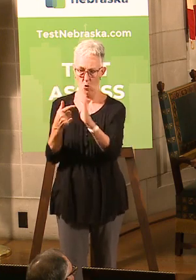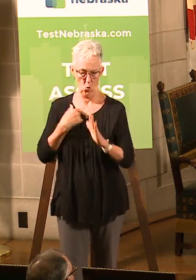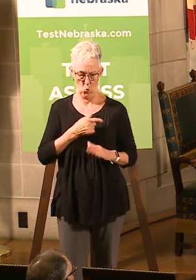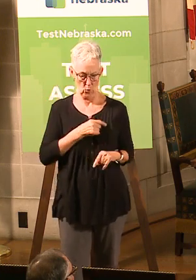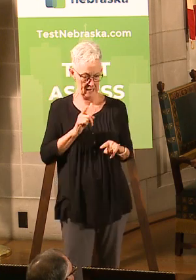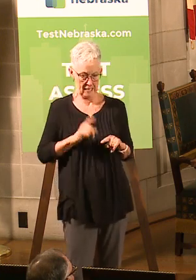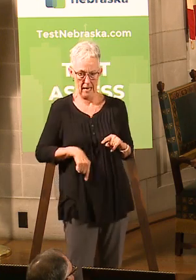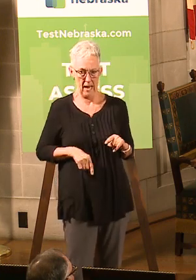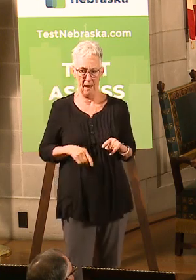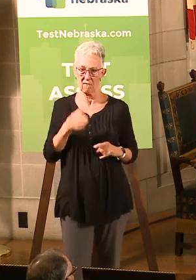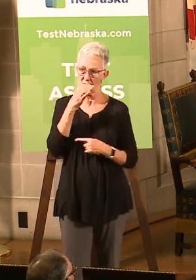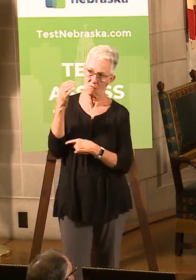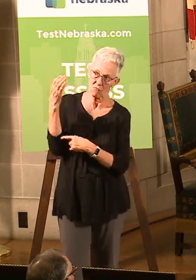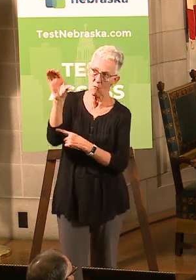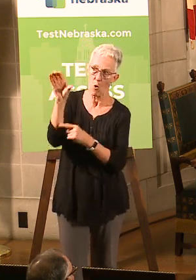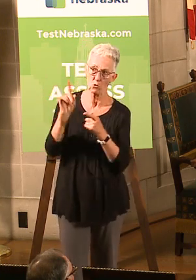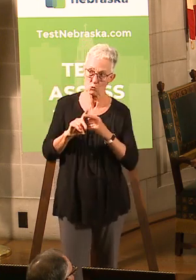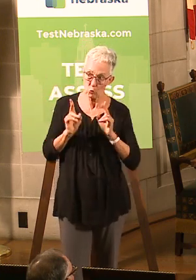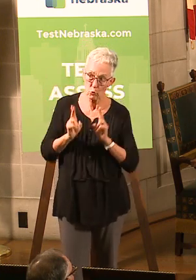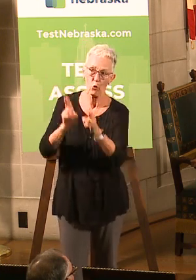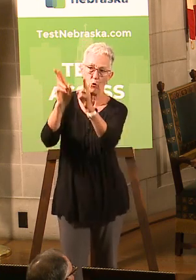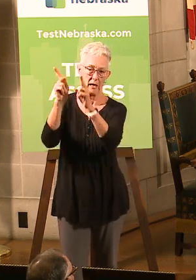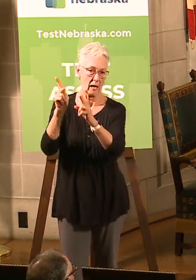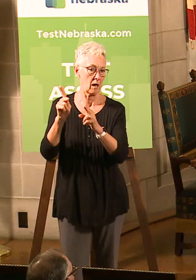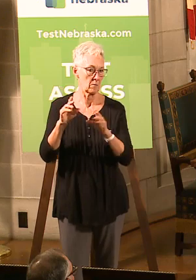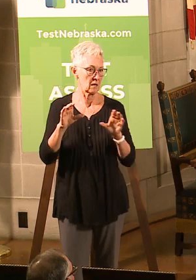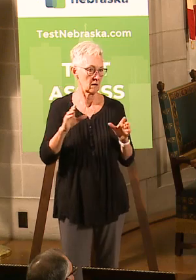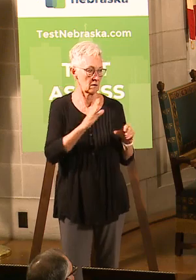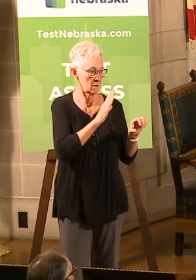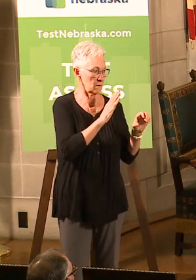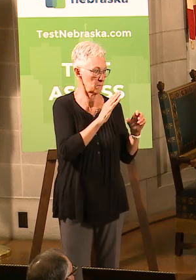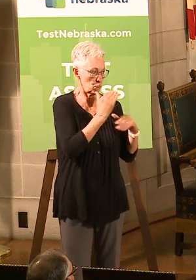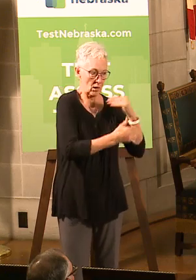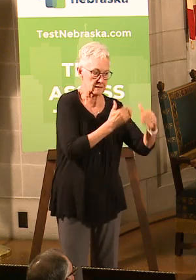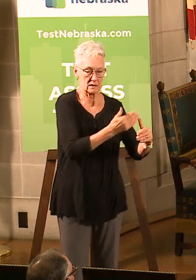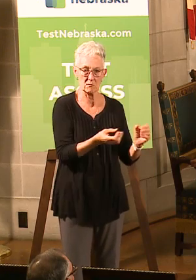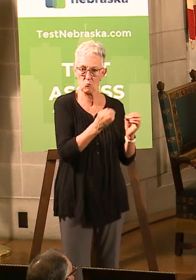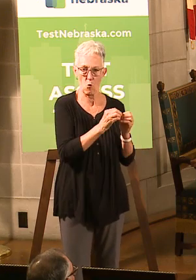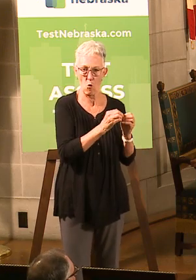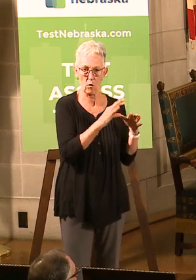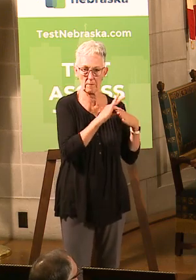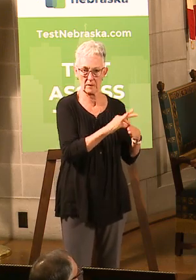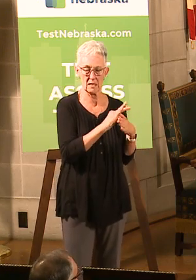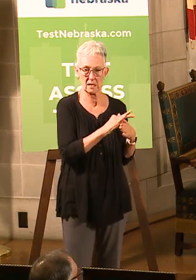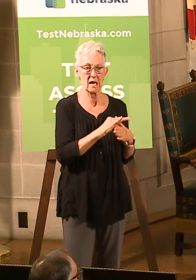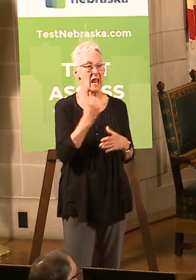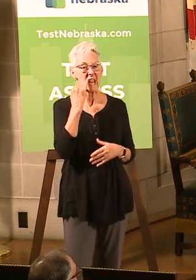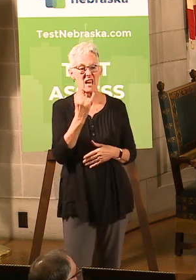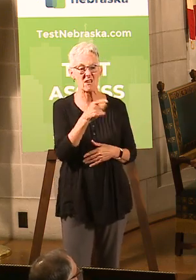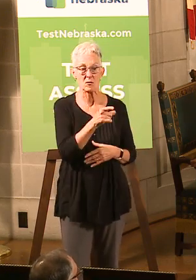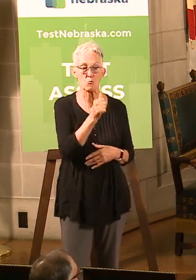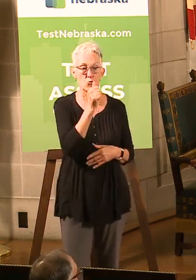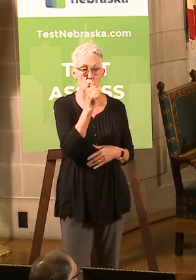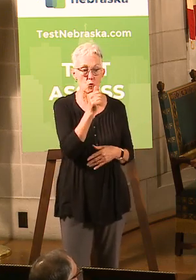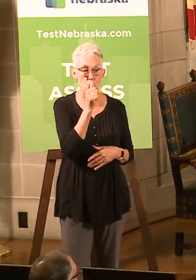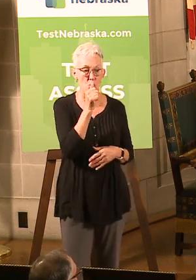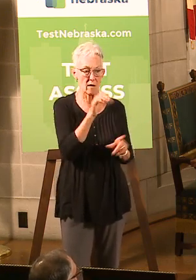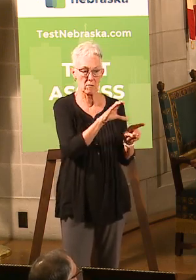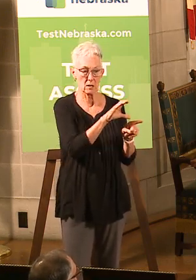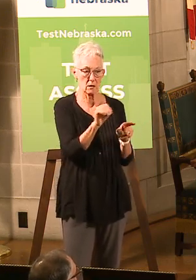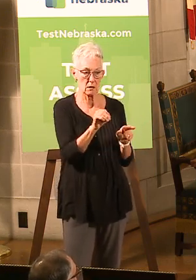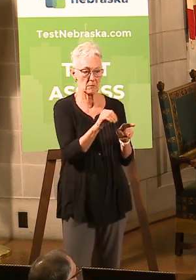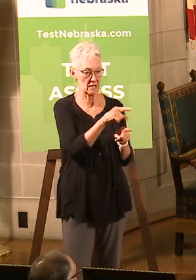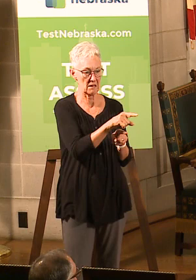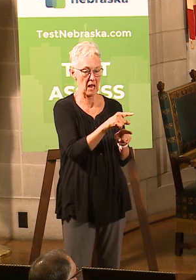But that's the process there. Now, if the person is just a meat locker processing for somebody private not being sold to the public, it does not require that